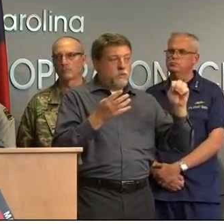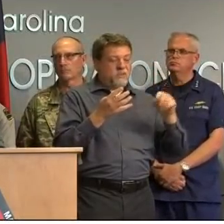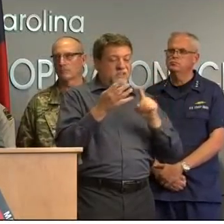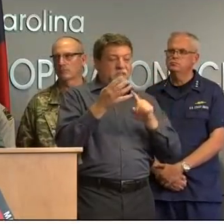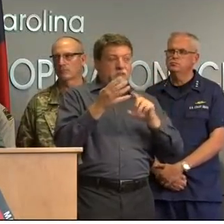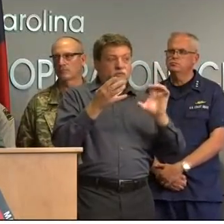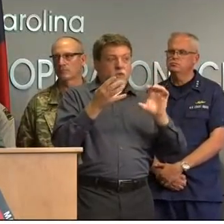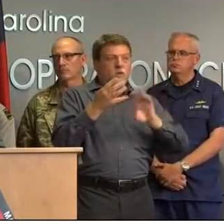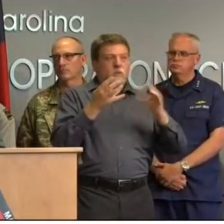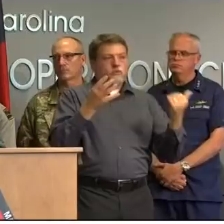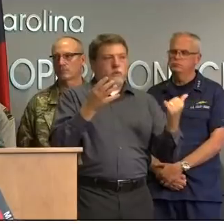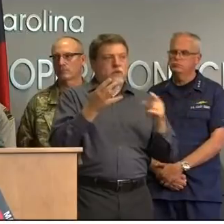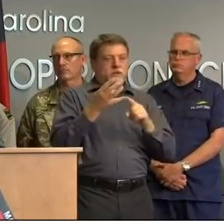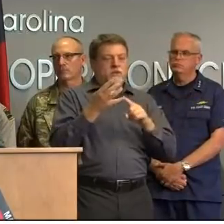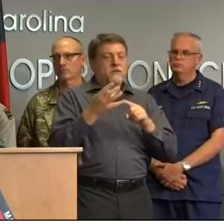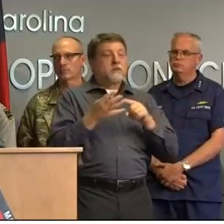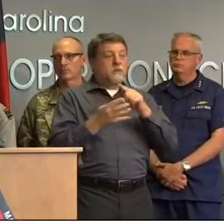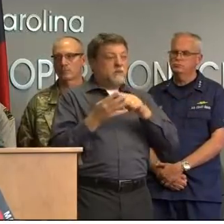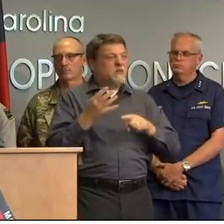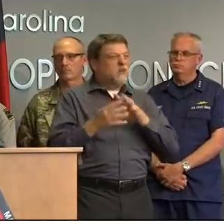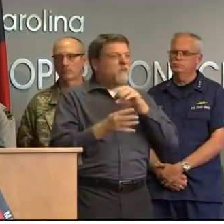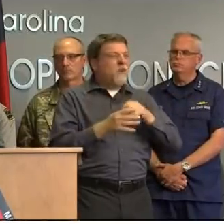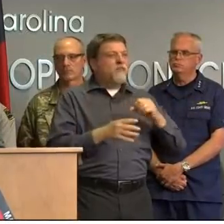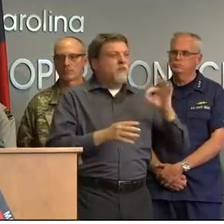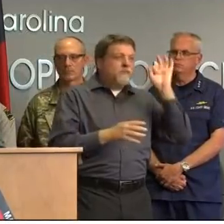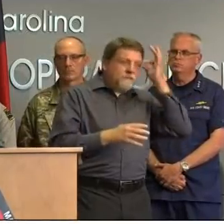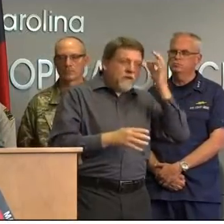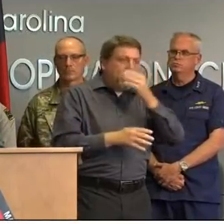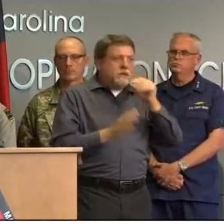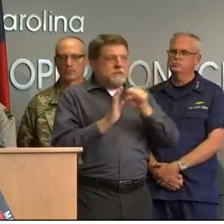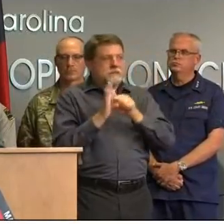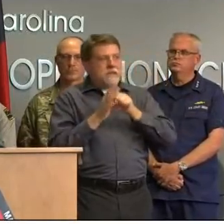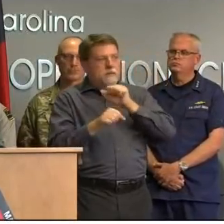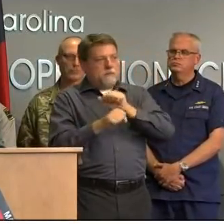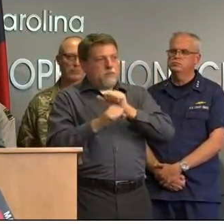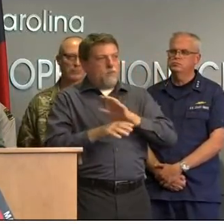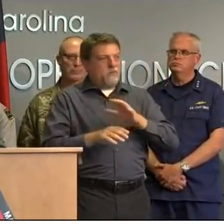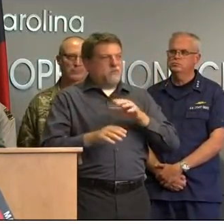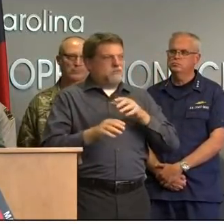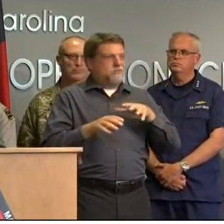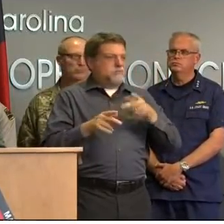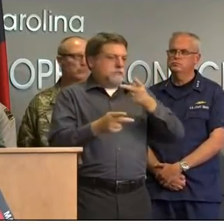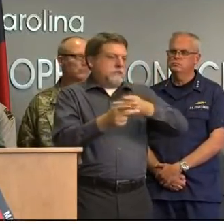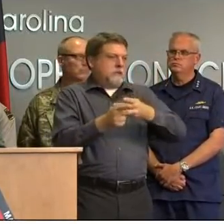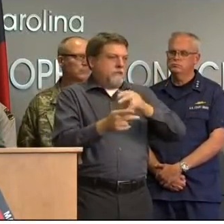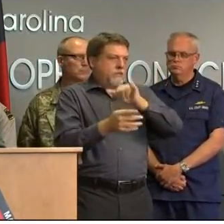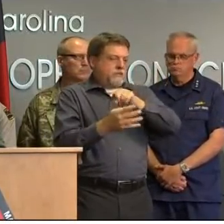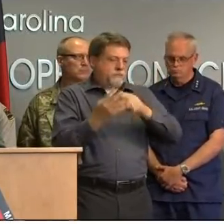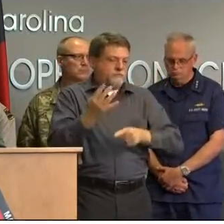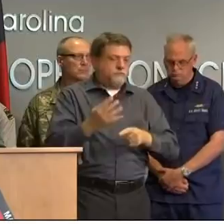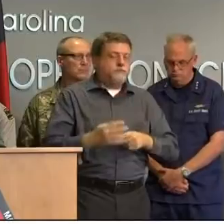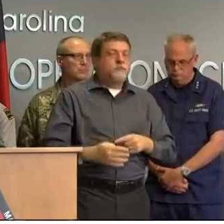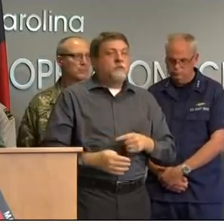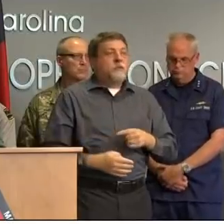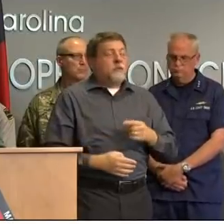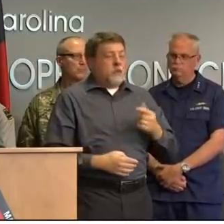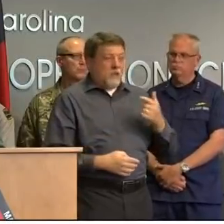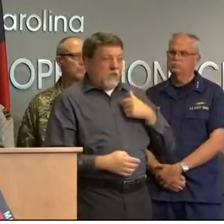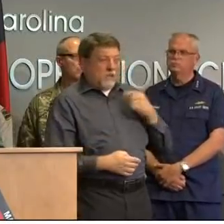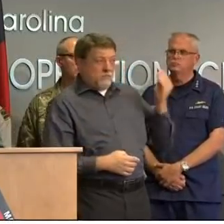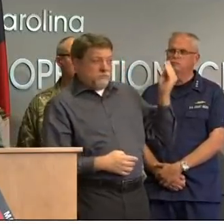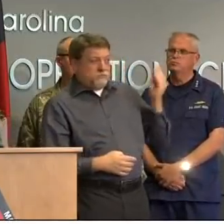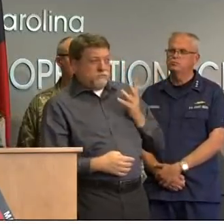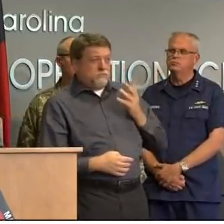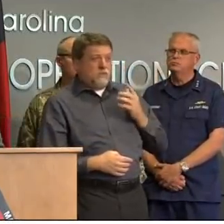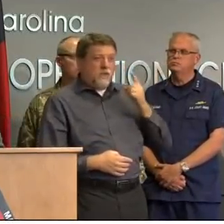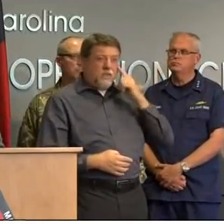they're staffed with a mix of uh federal and state employees um the last i had been told there was at